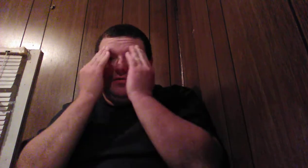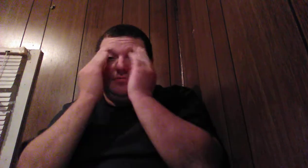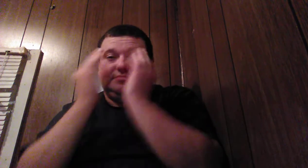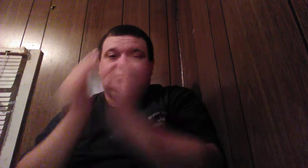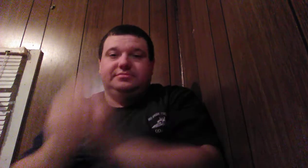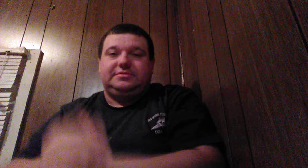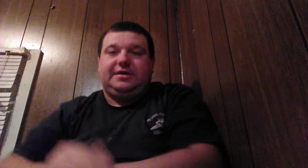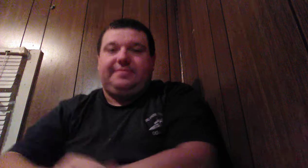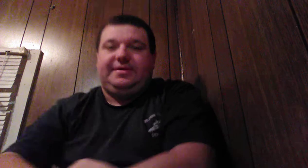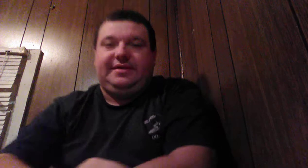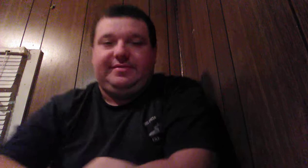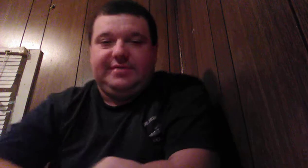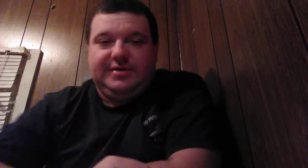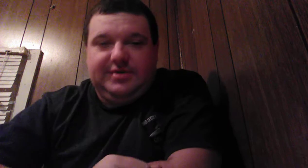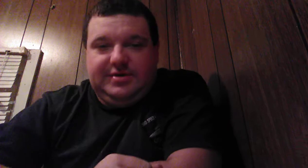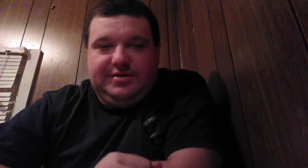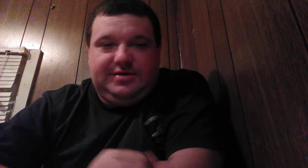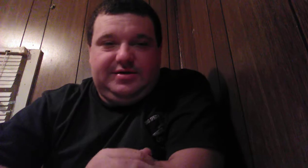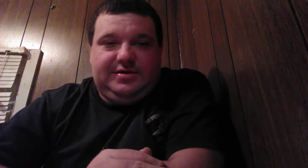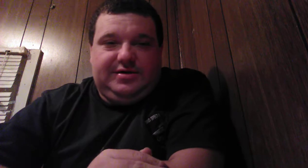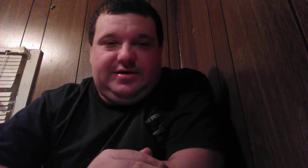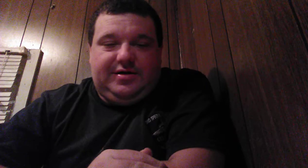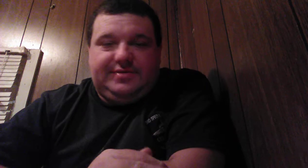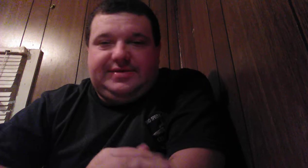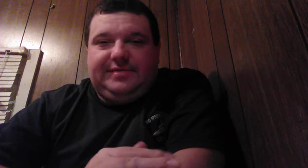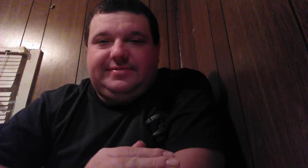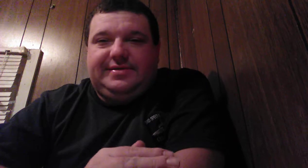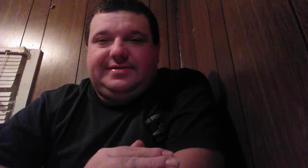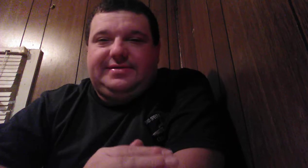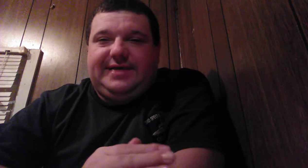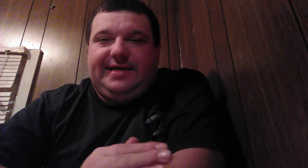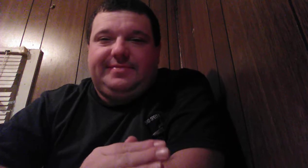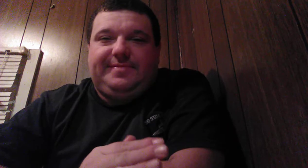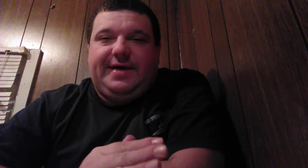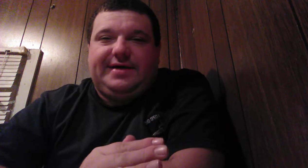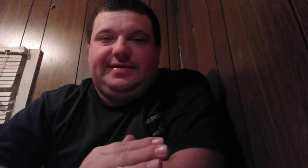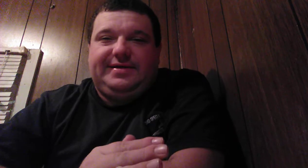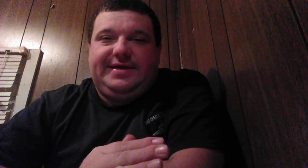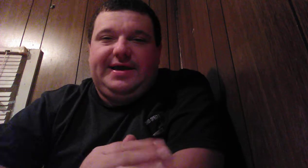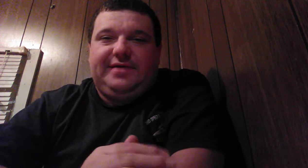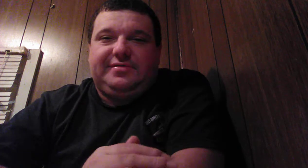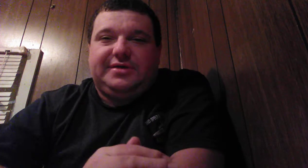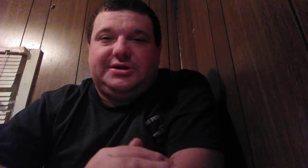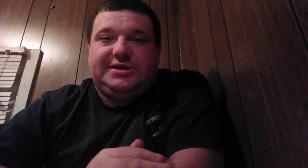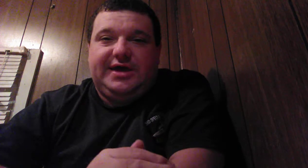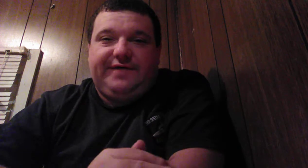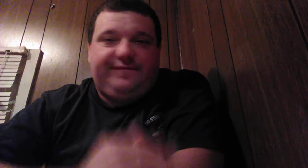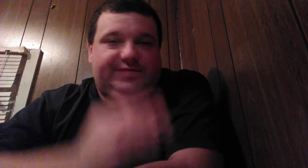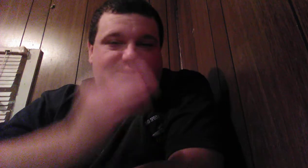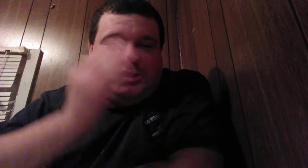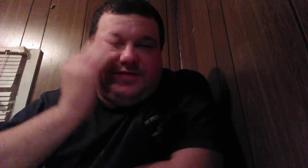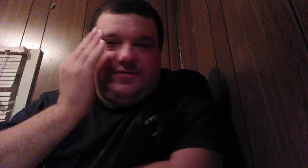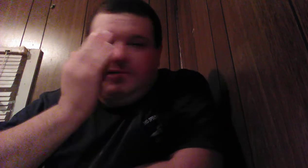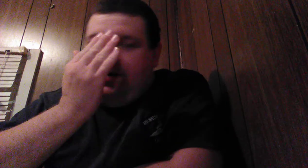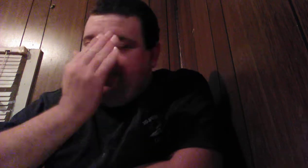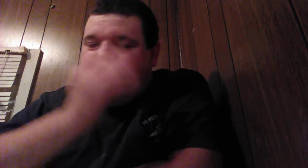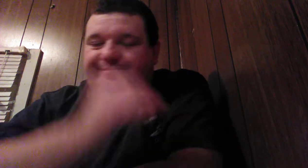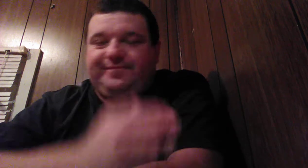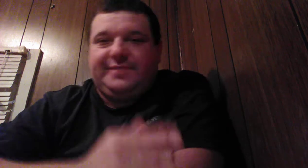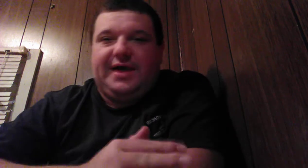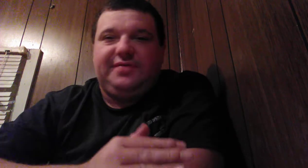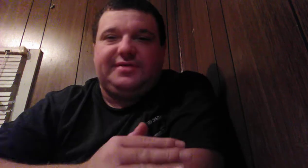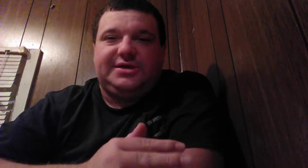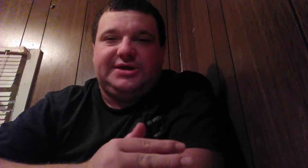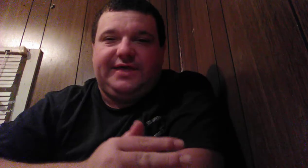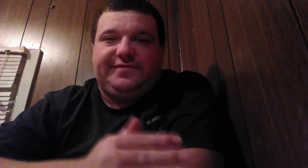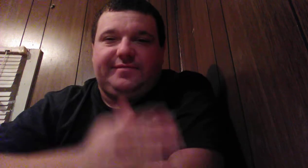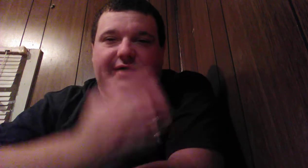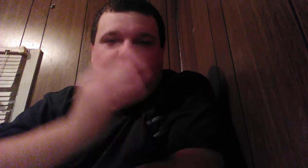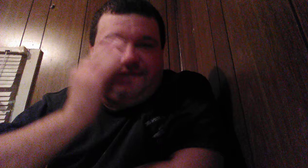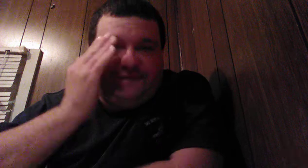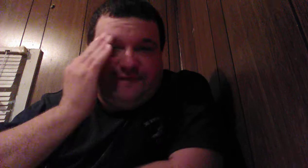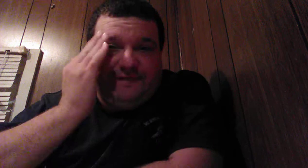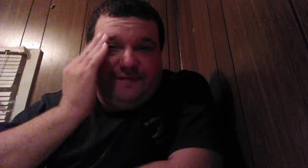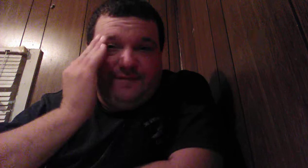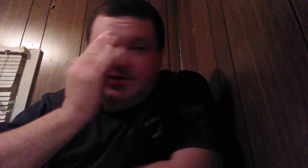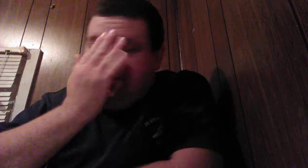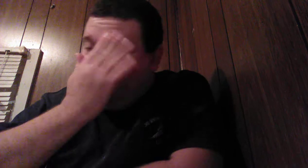I mean sometimes back in the day I used to shave shave them off I used to shave them off because I